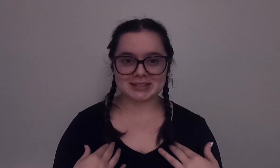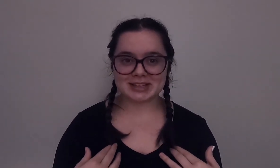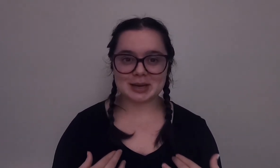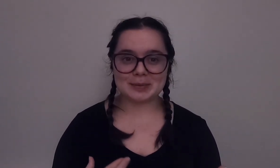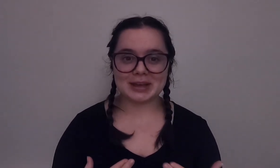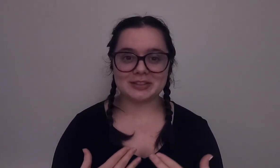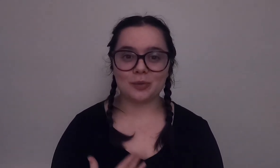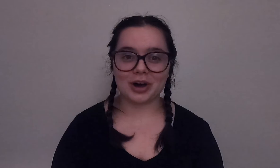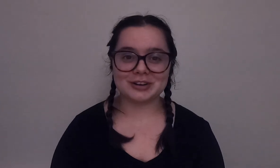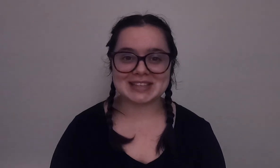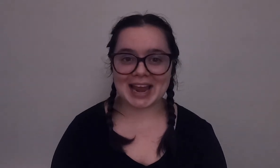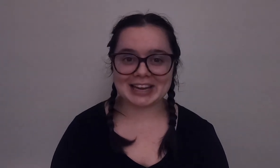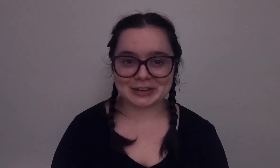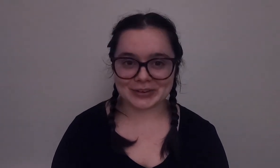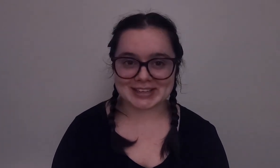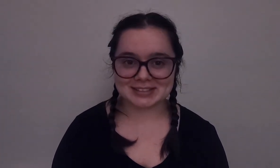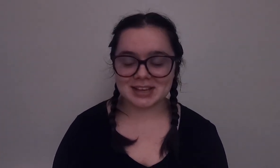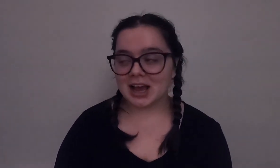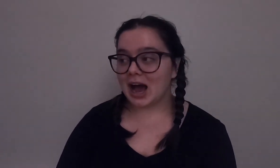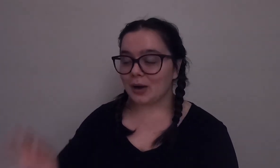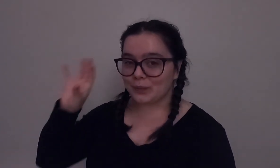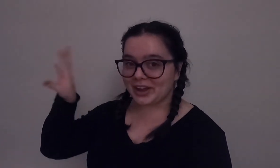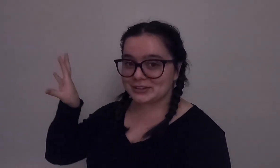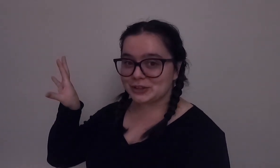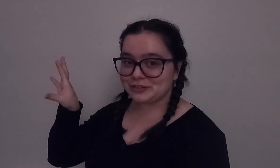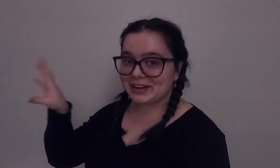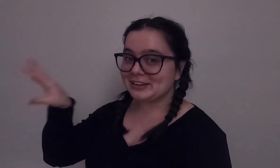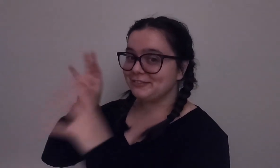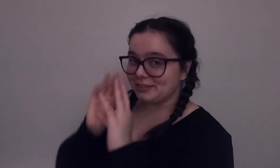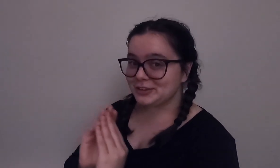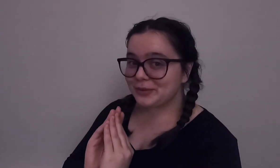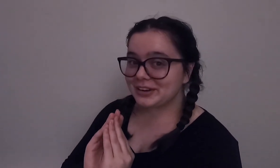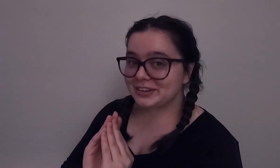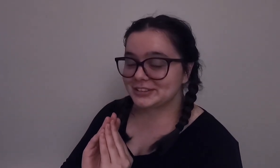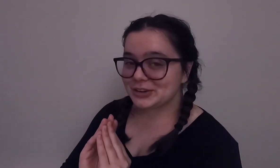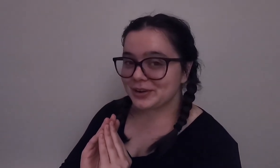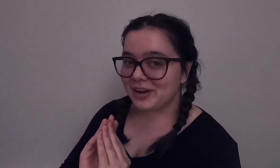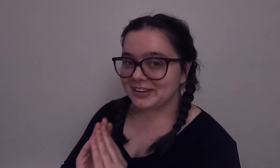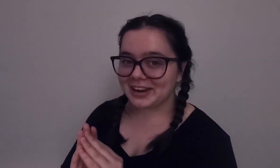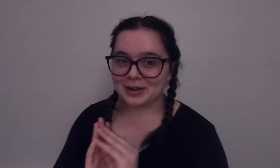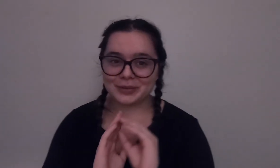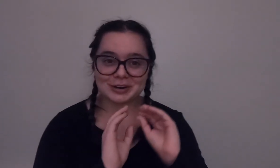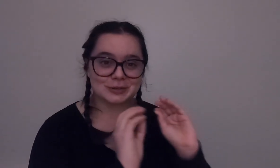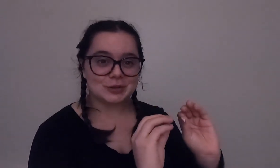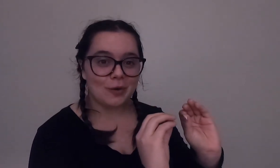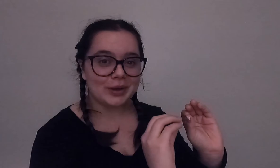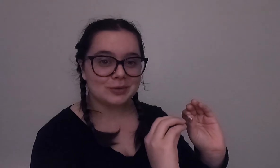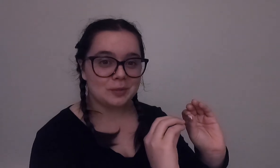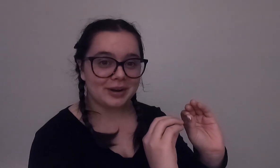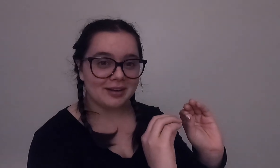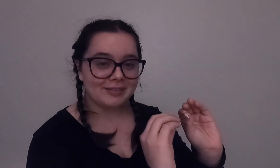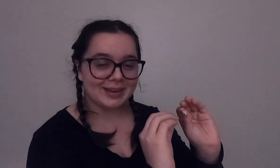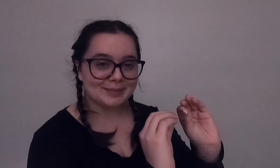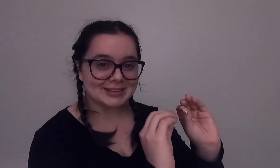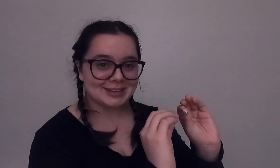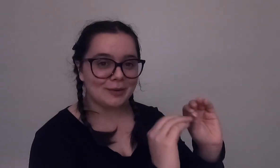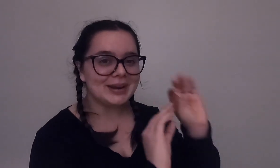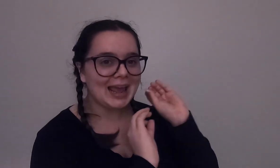it's going to be the water is 80 degrees we got certified in 51 degree water and we are going scuba diving in Mexico in